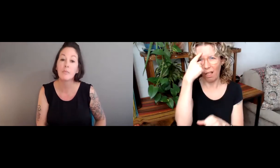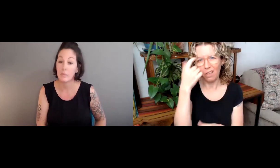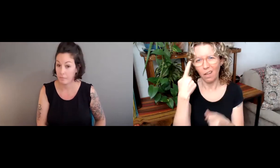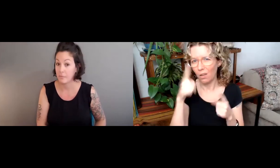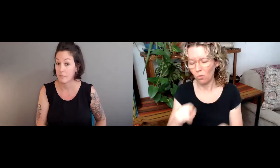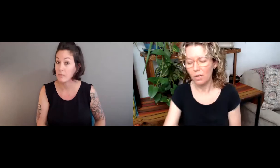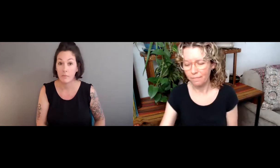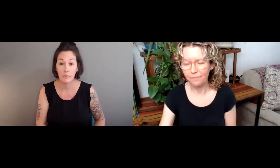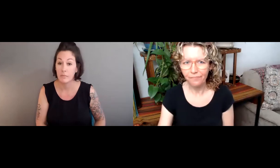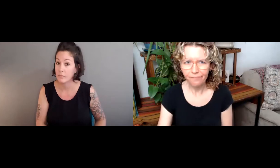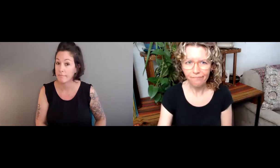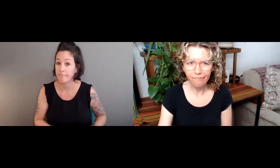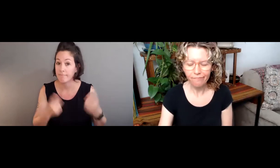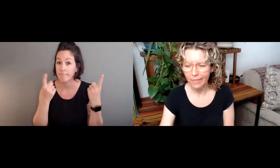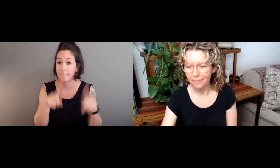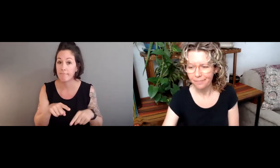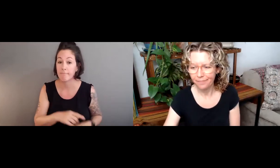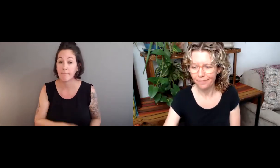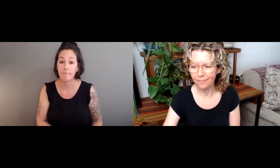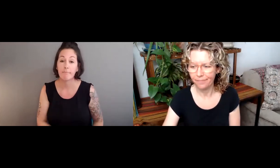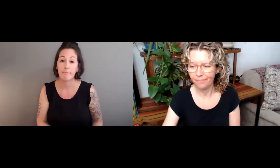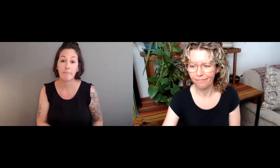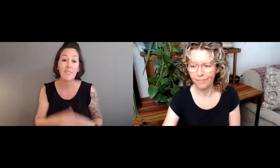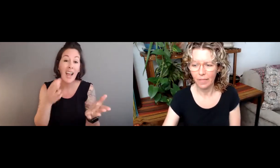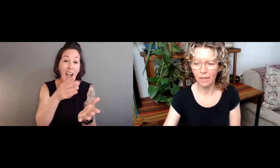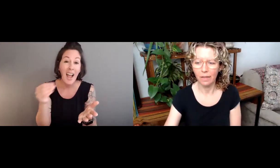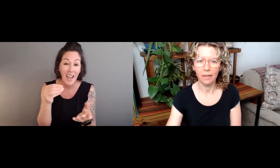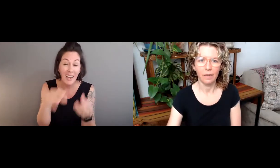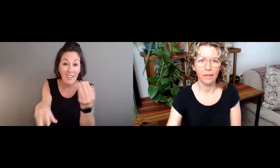and that also makes the data more sustainable.